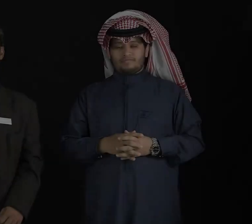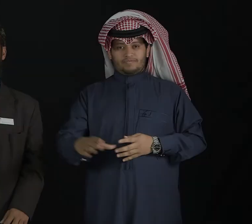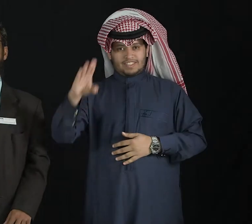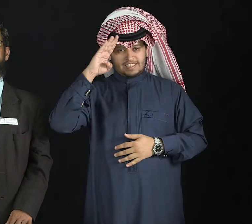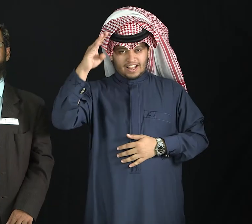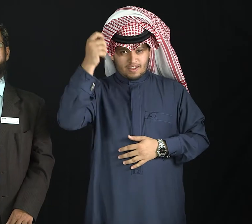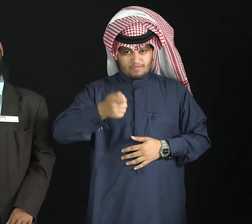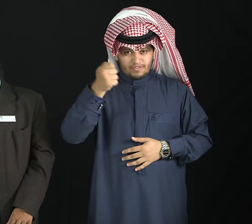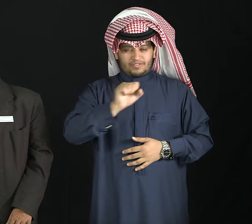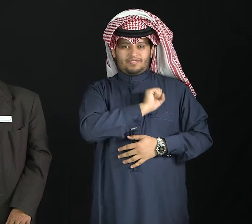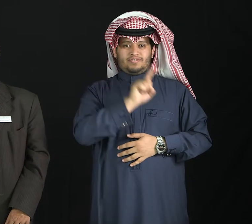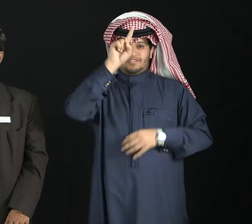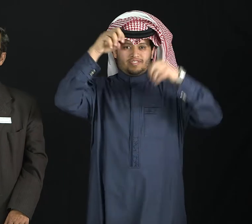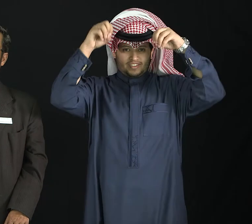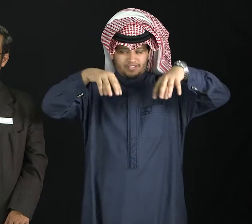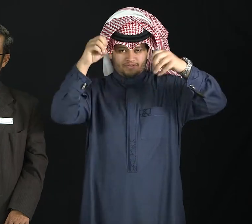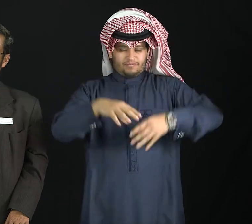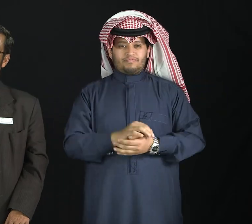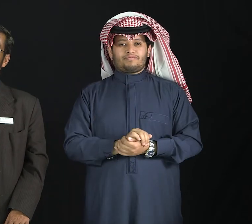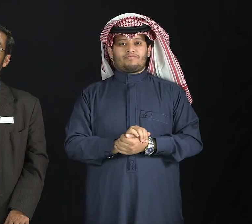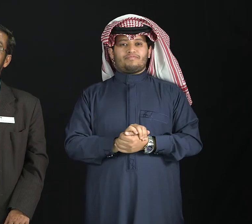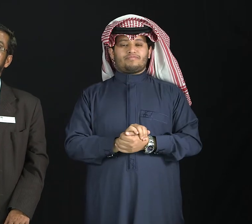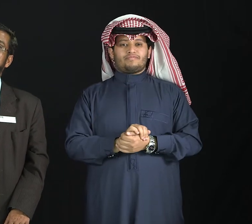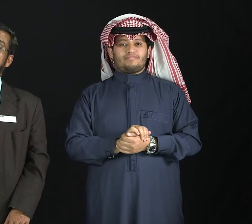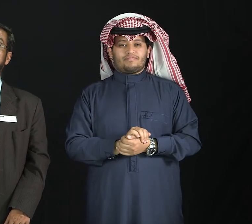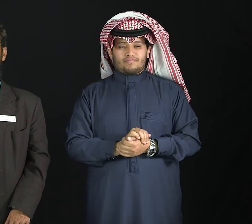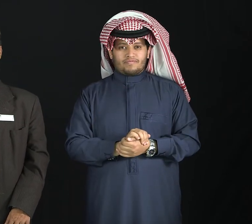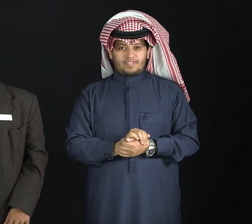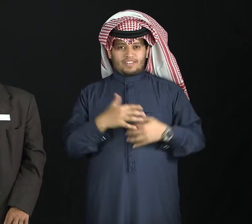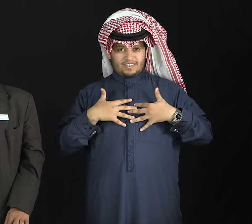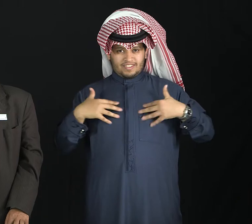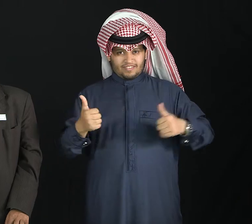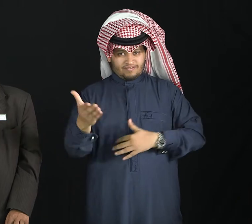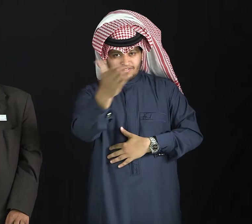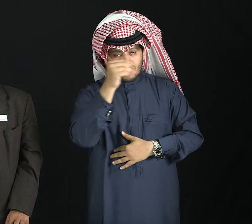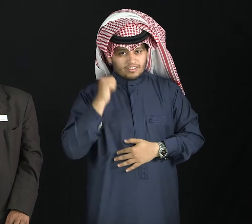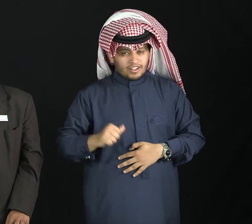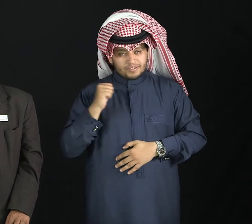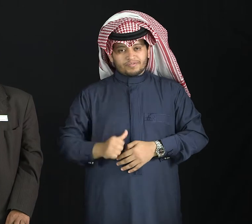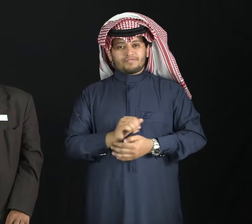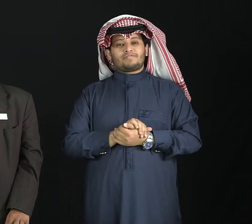As-salamu alaykum wa rahmatullahi wa barakatuhu. How are you, dear students?